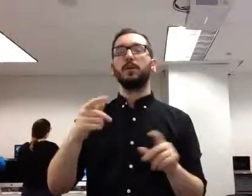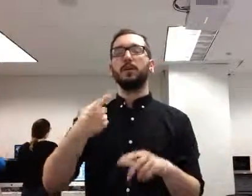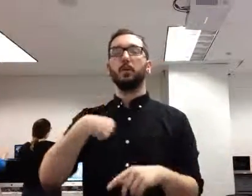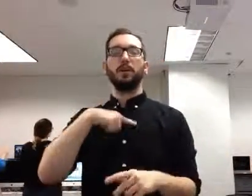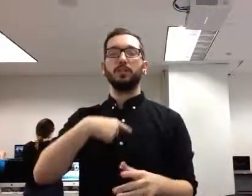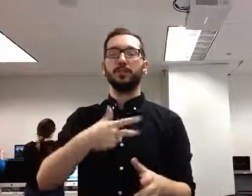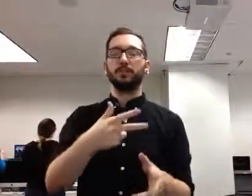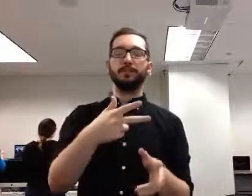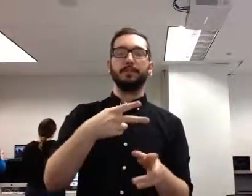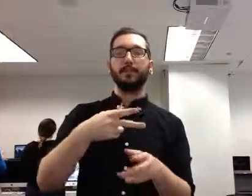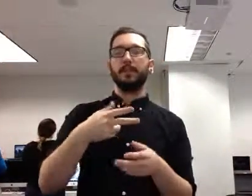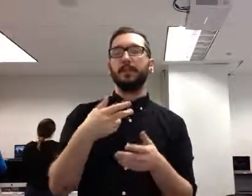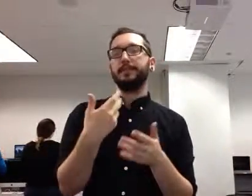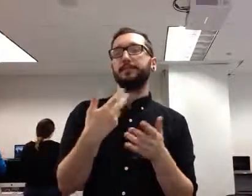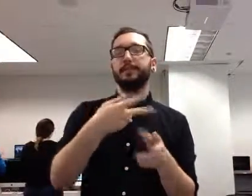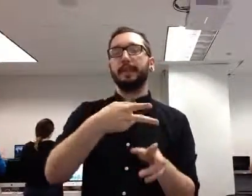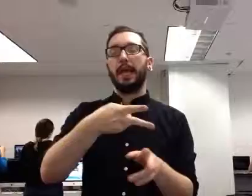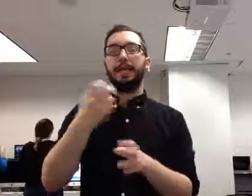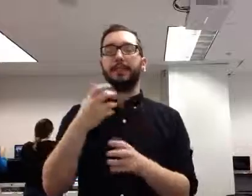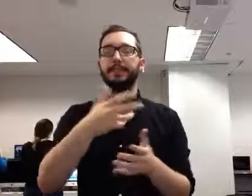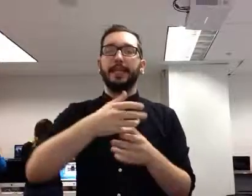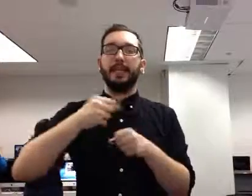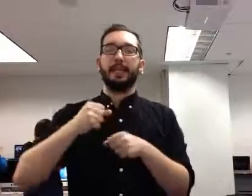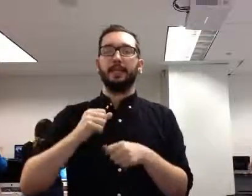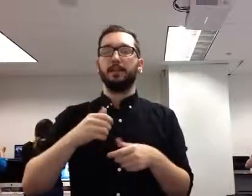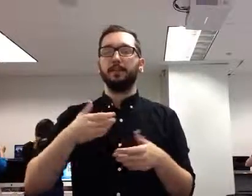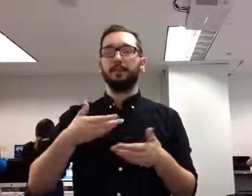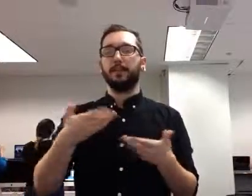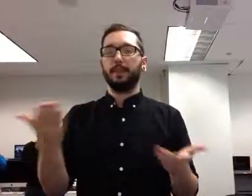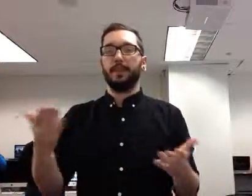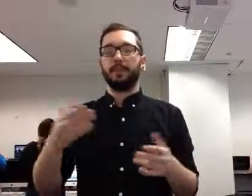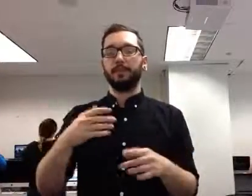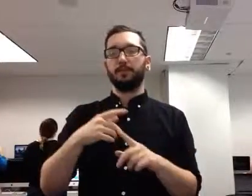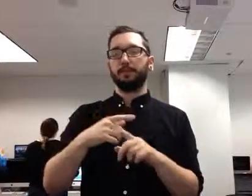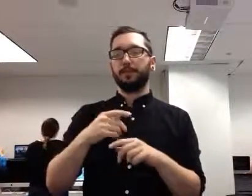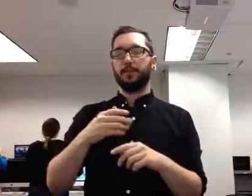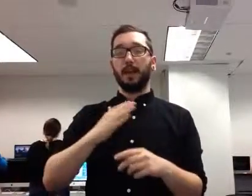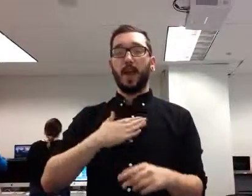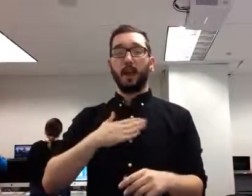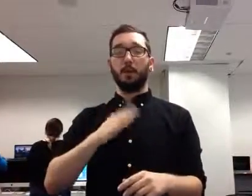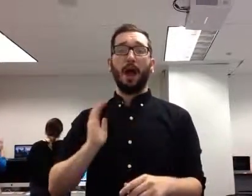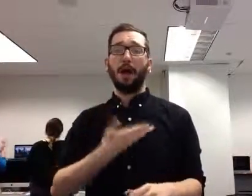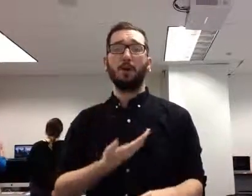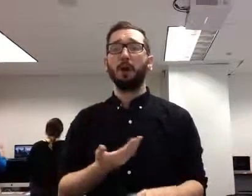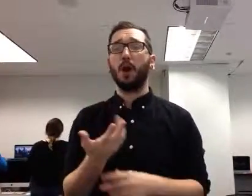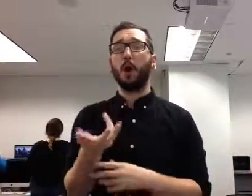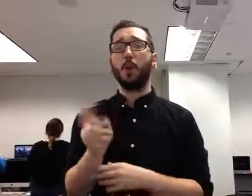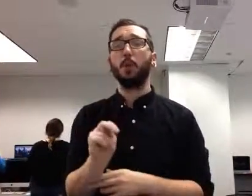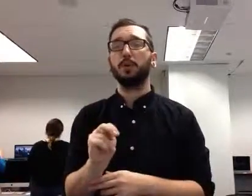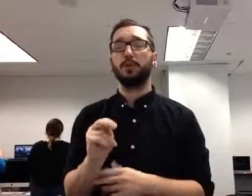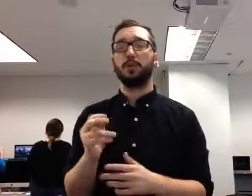extent. But it's still, you're talking about an infrastructure here that you just cannot recreate overnight. Yeah.